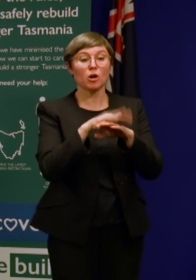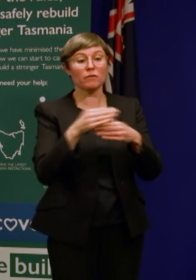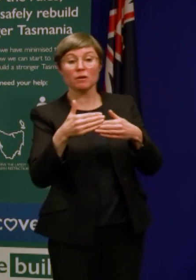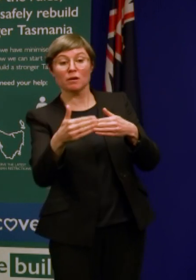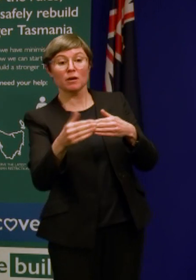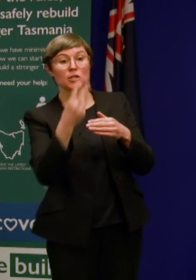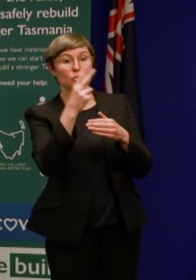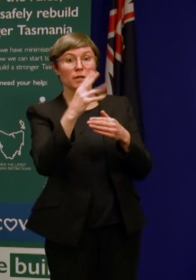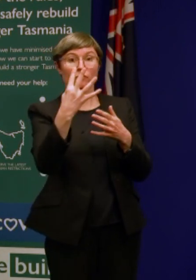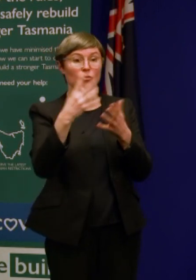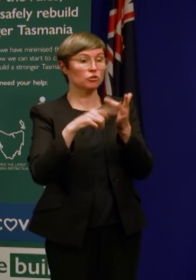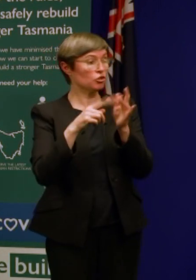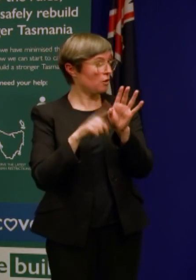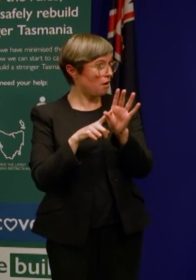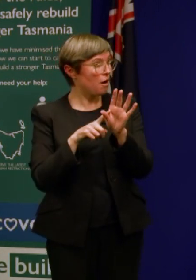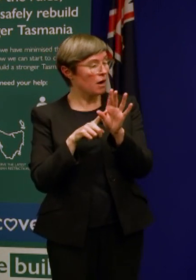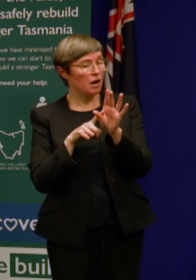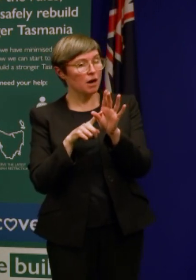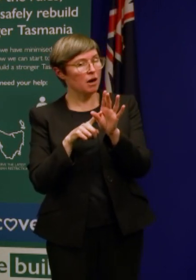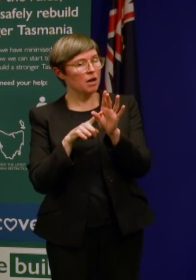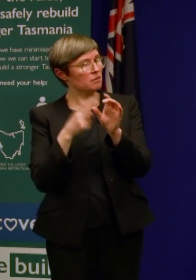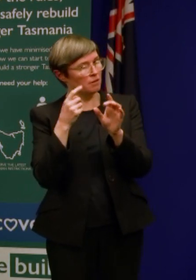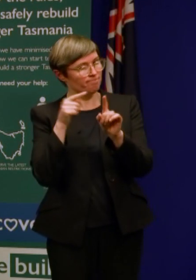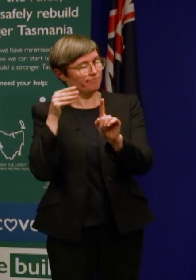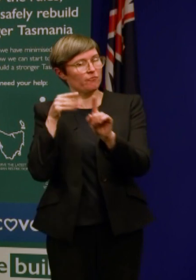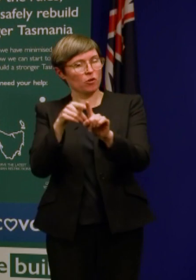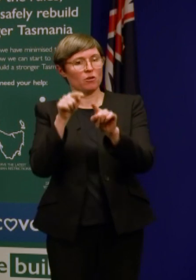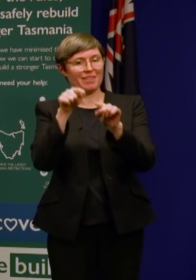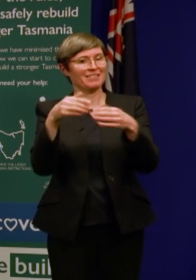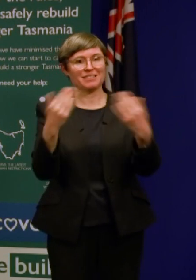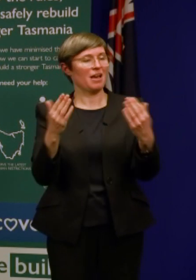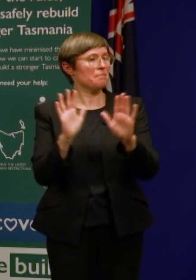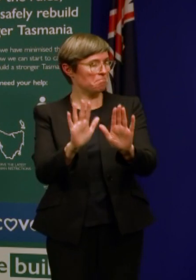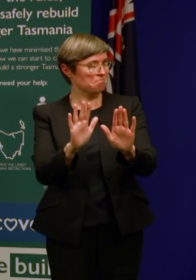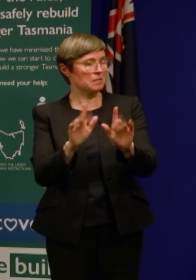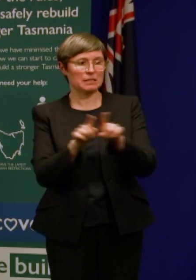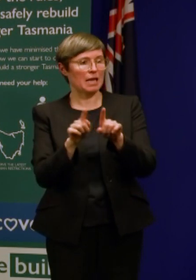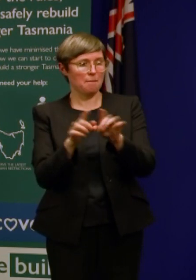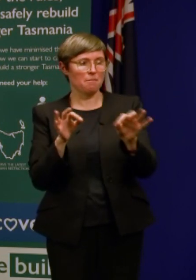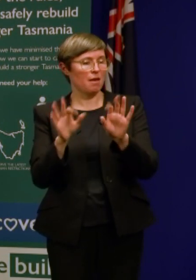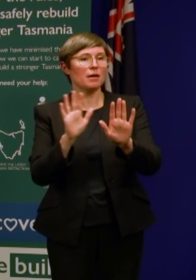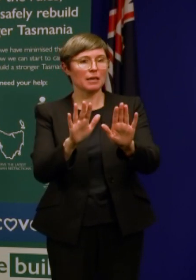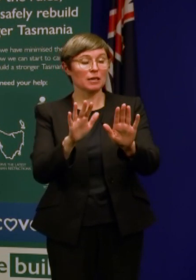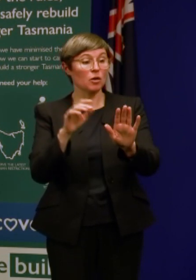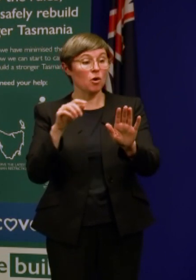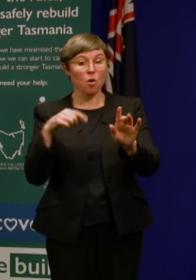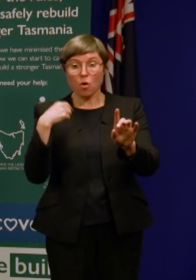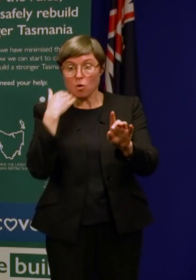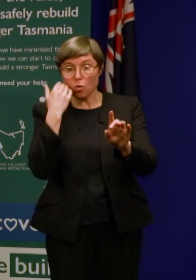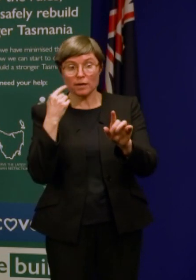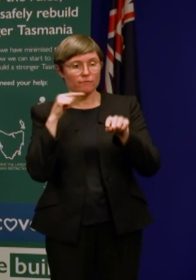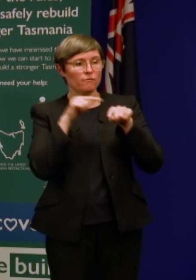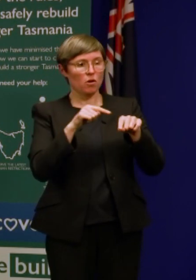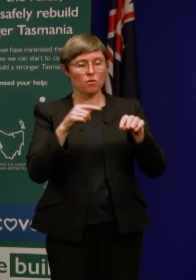would be the date that we're still planning for. But obviously, we will be informed by public health in terms of